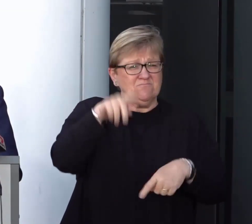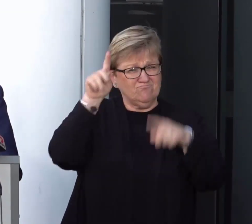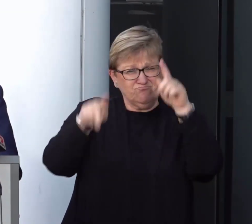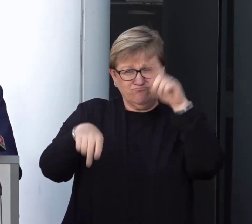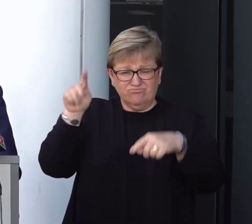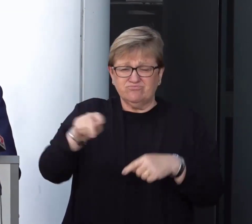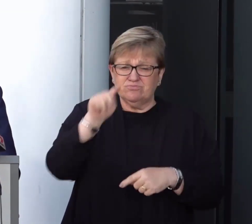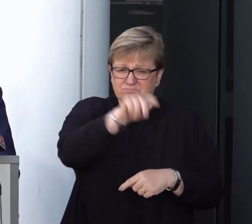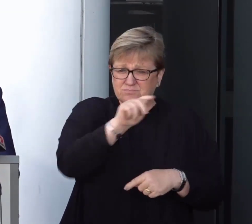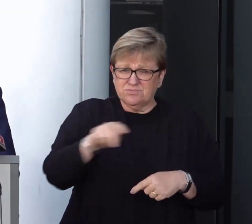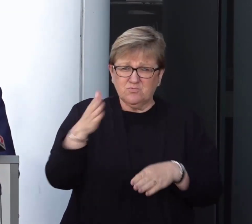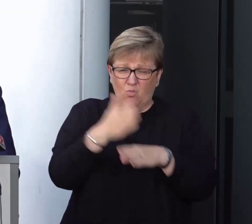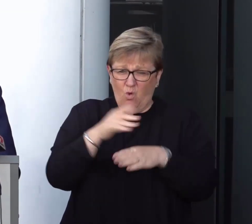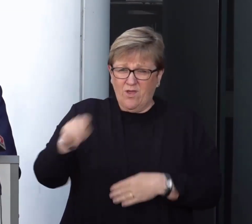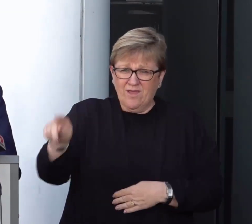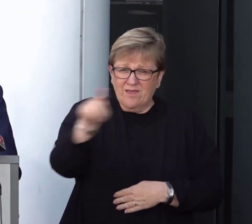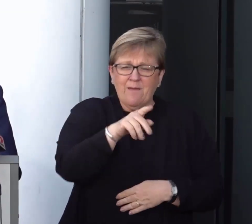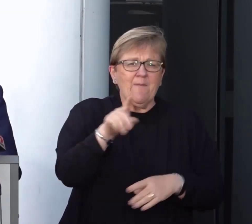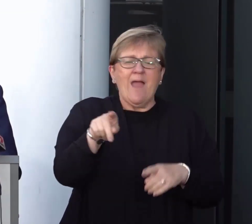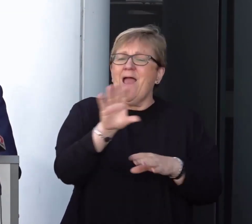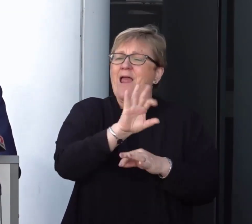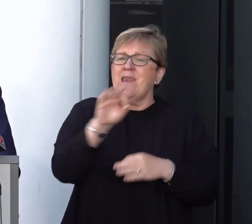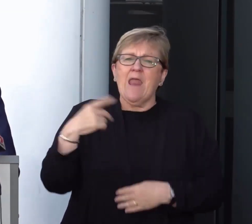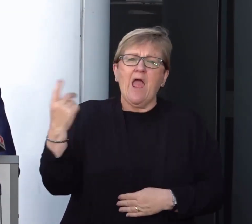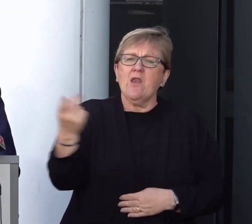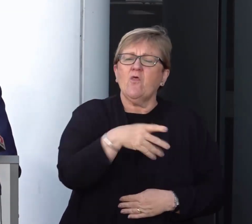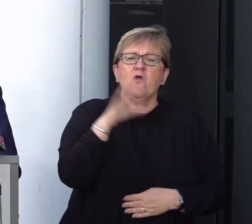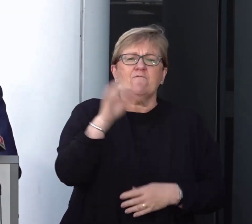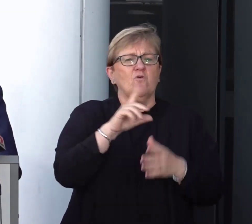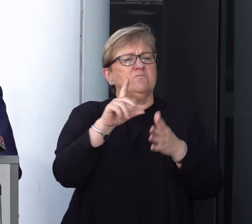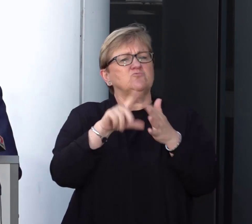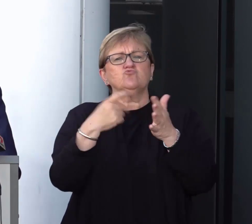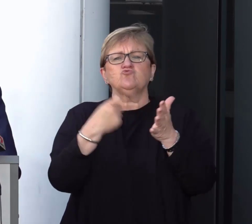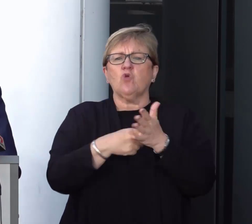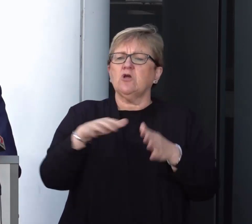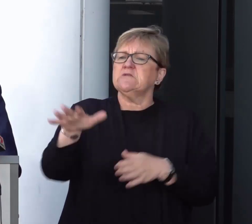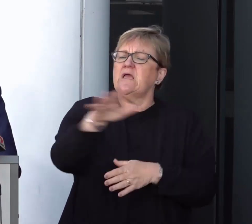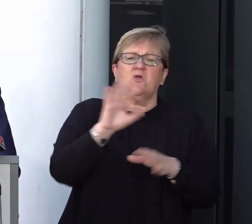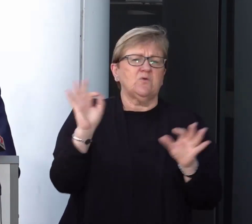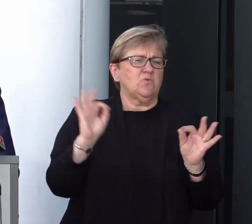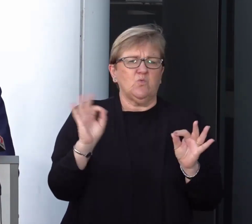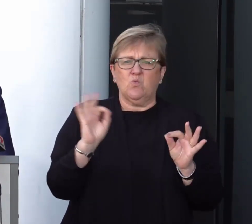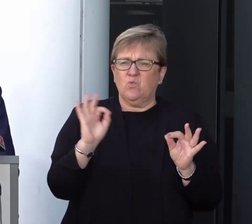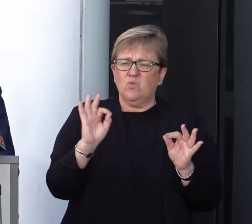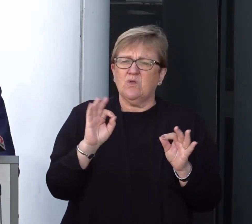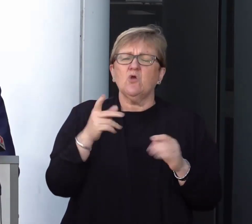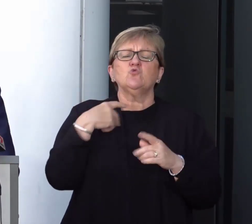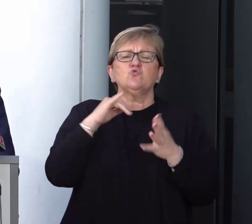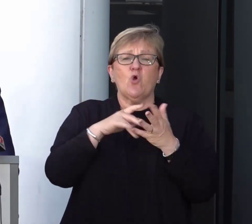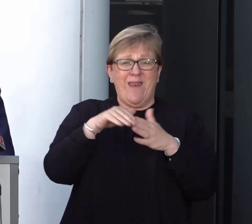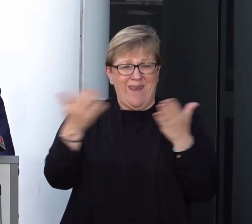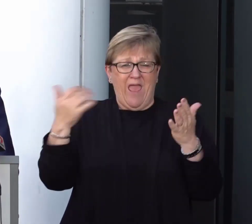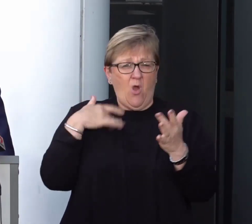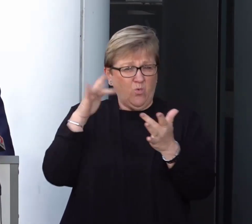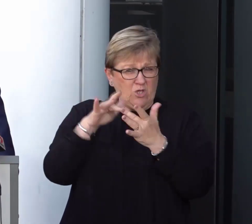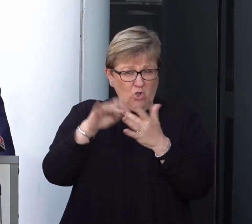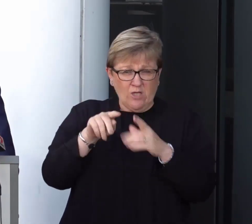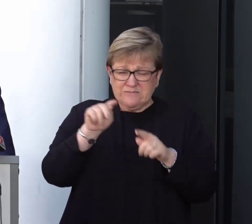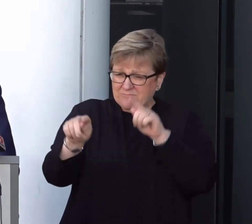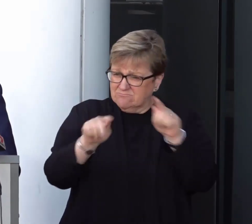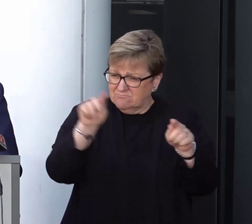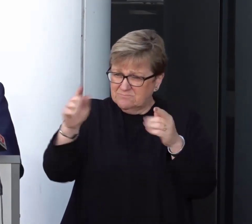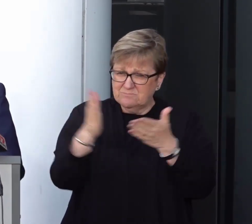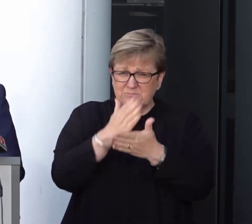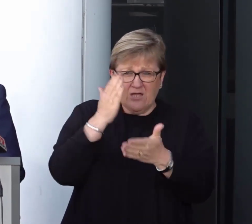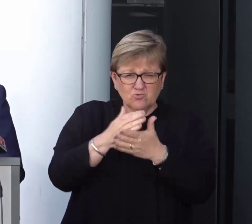healthcare settings, although I stress none of those from a general practice setting. Contact tracing is now in process,